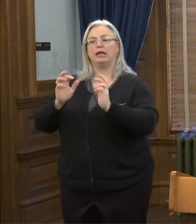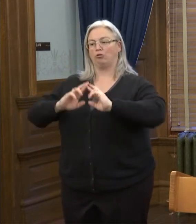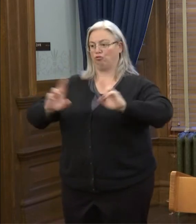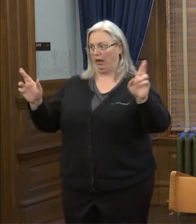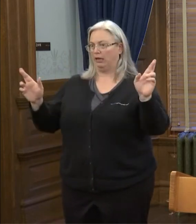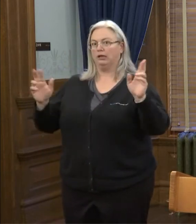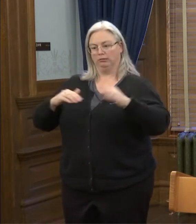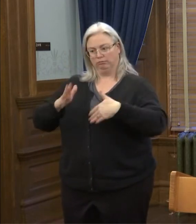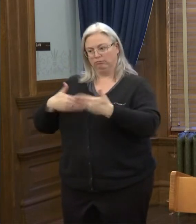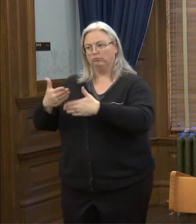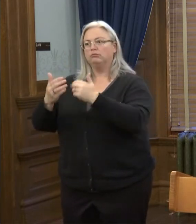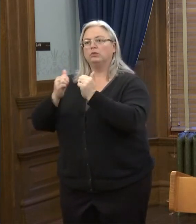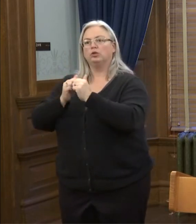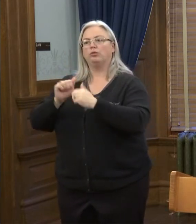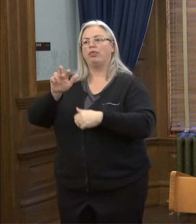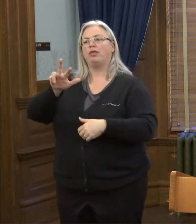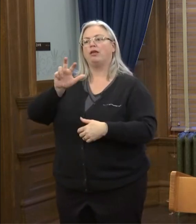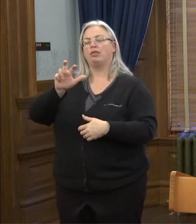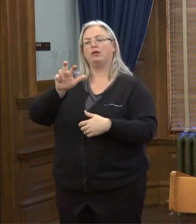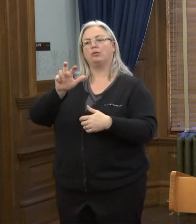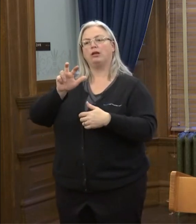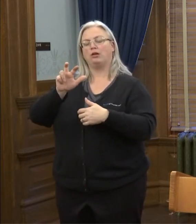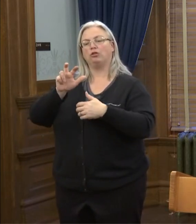to go with the $300